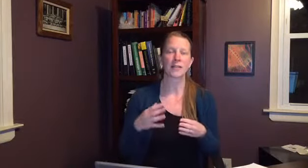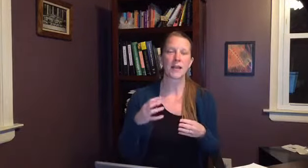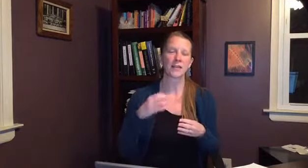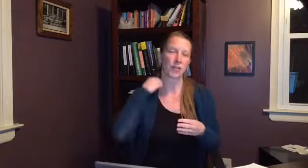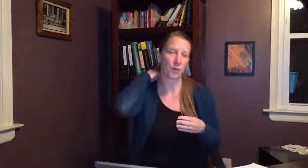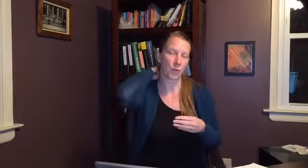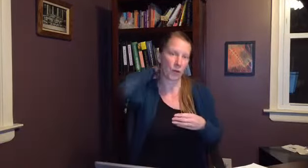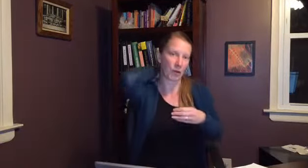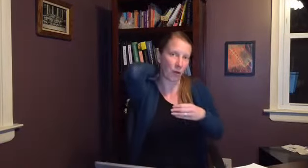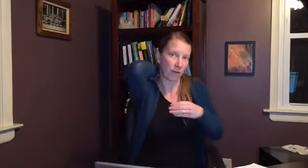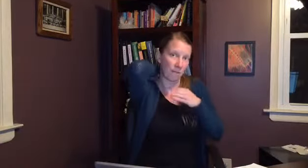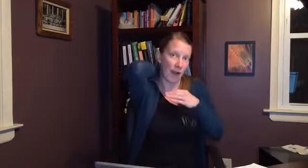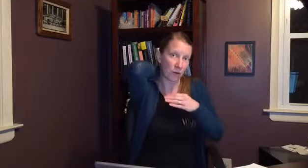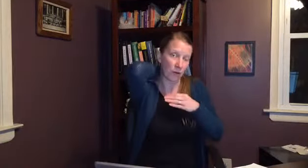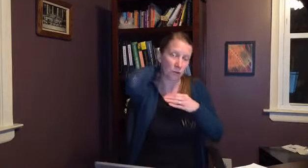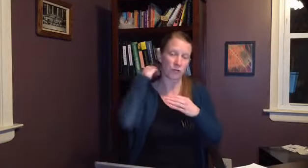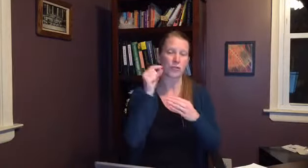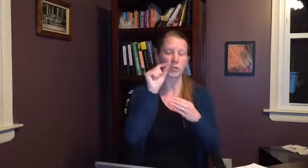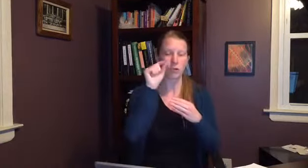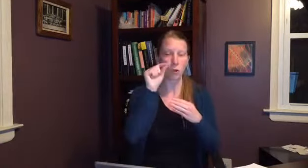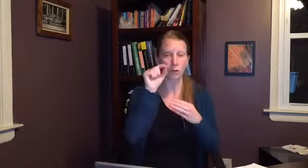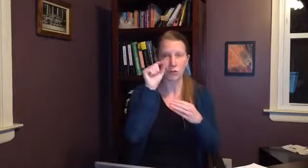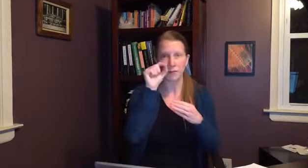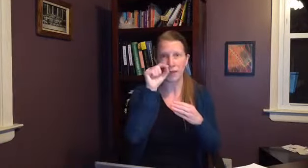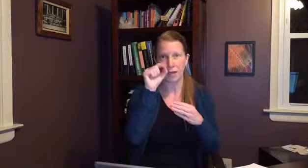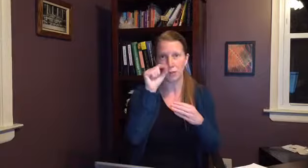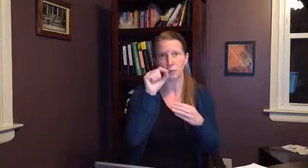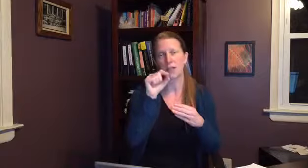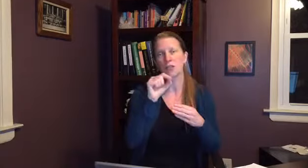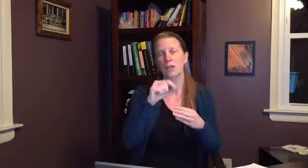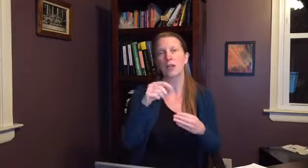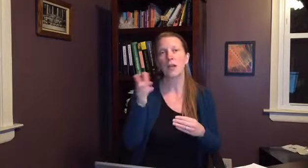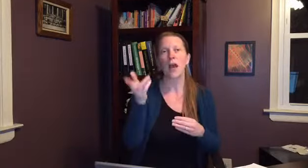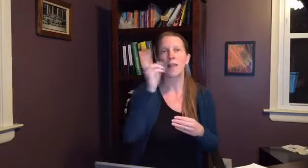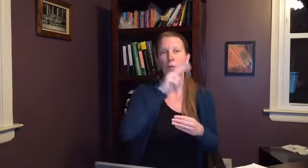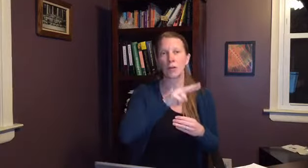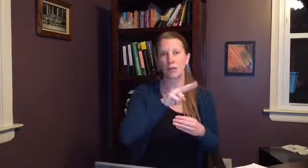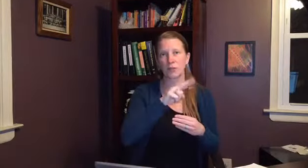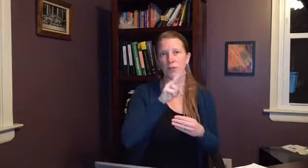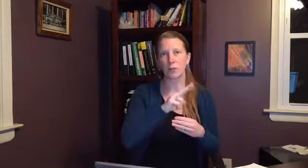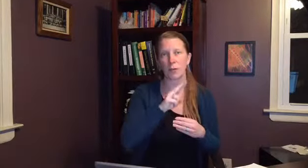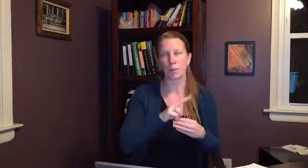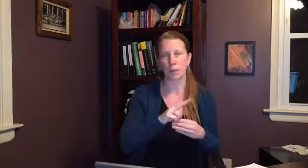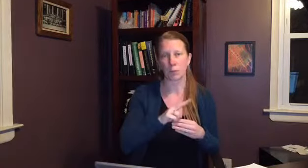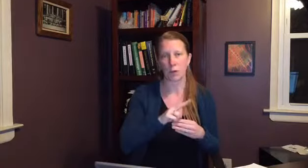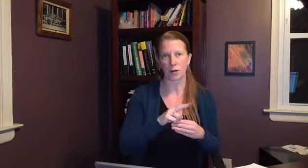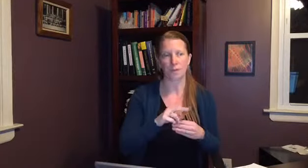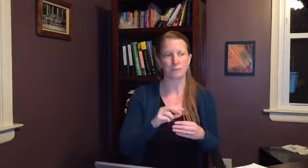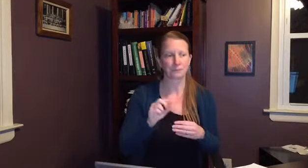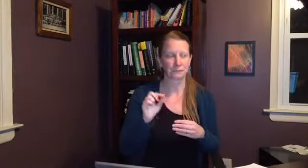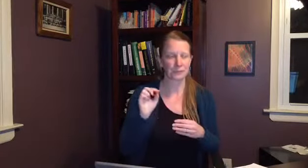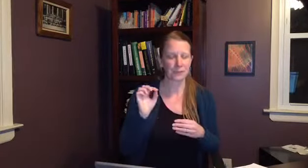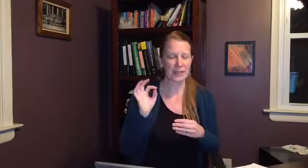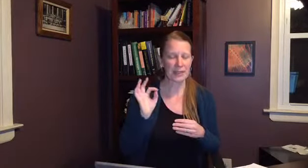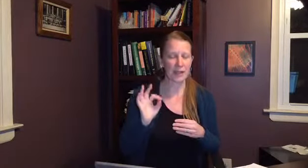i do what we call a viral culture so it's a culture of the actual lesion and then we also do blood work now